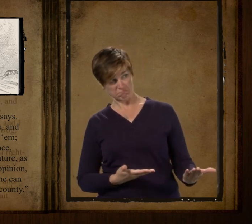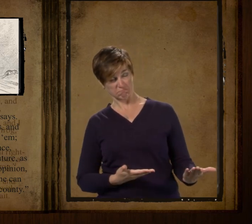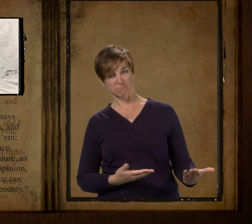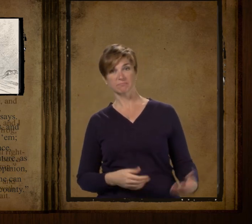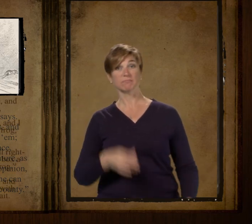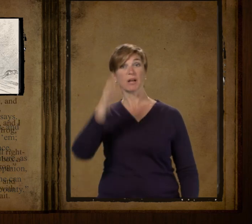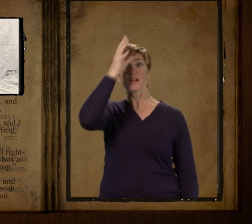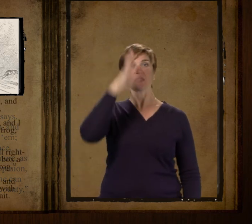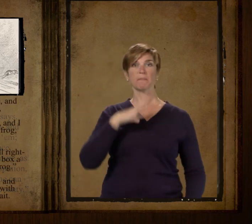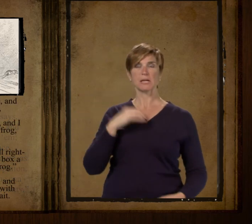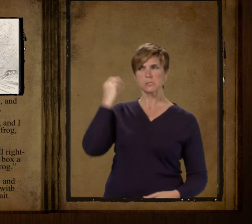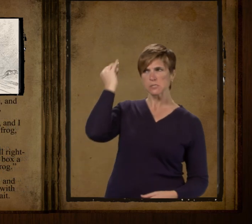Calaveras County